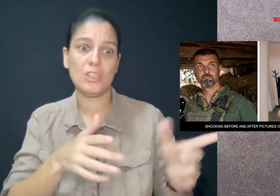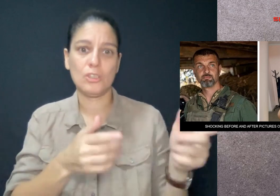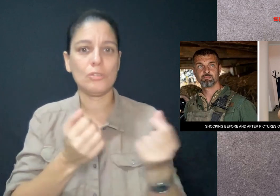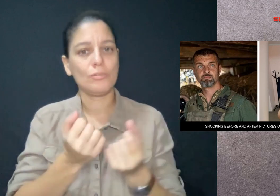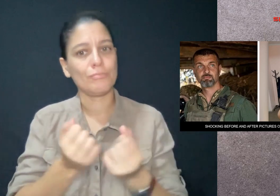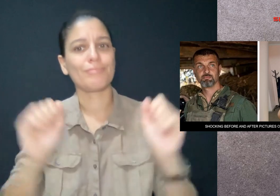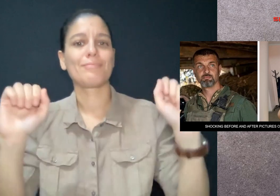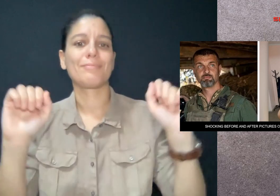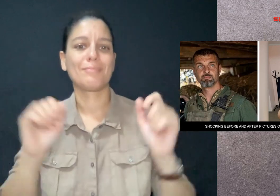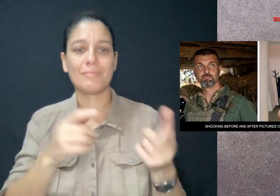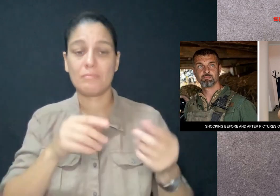Friday.